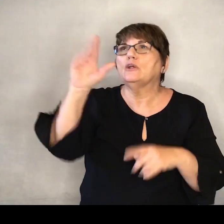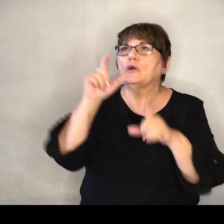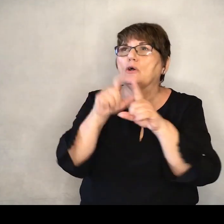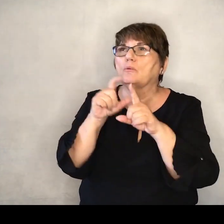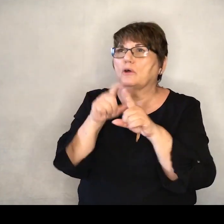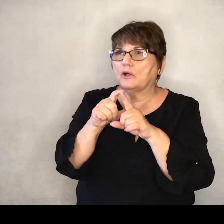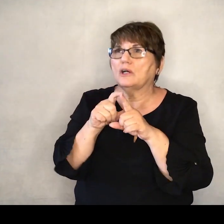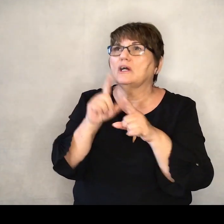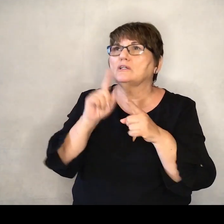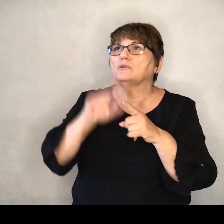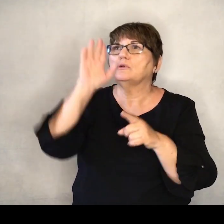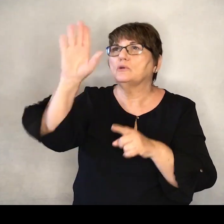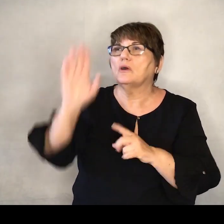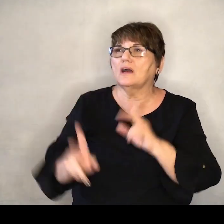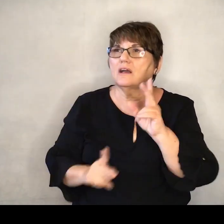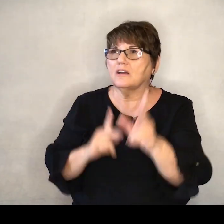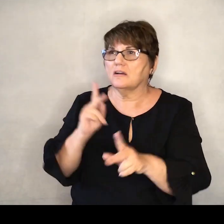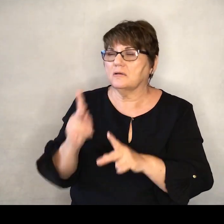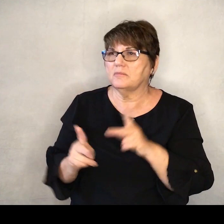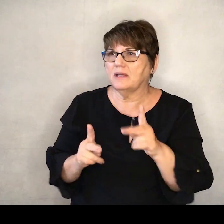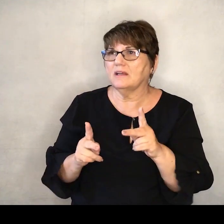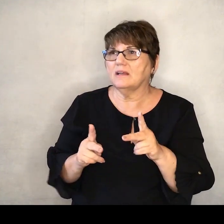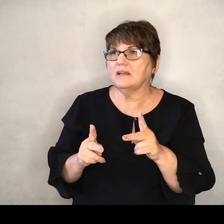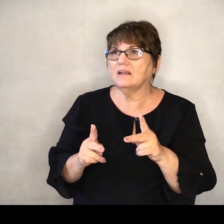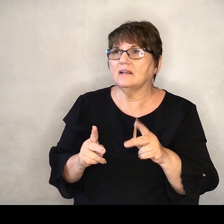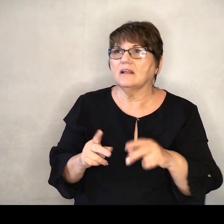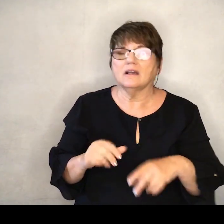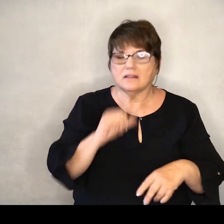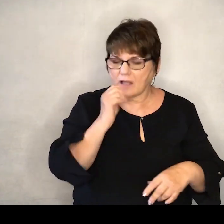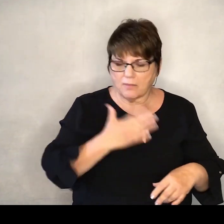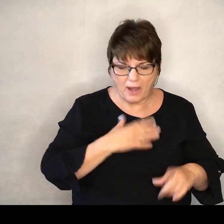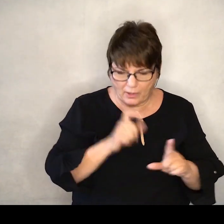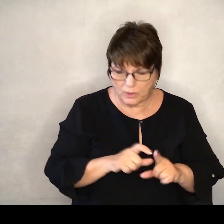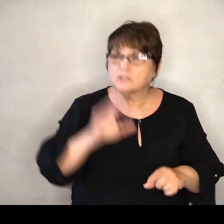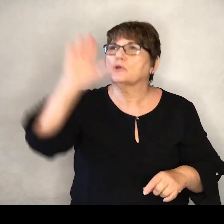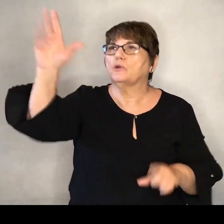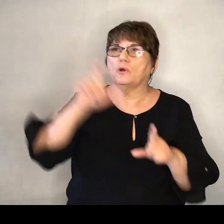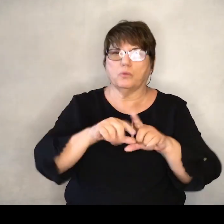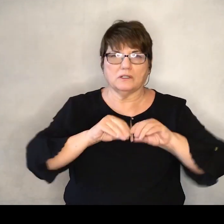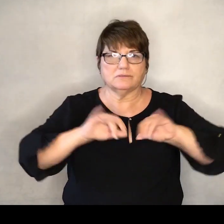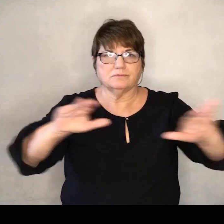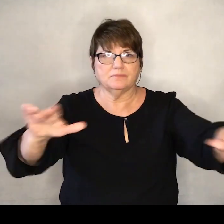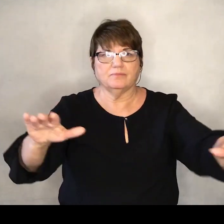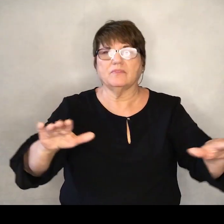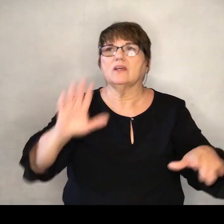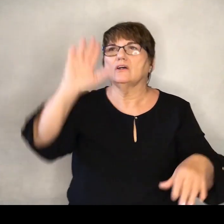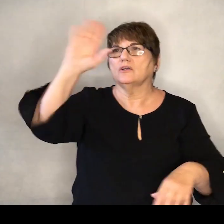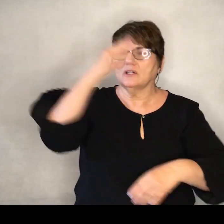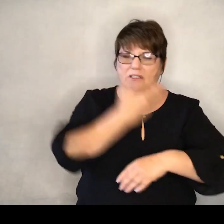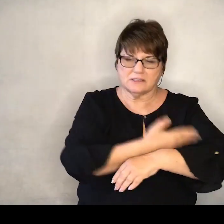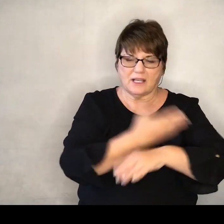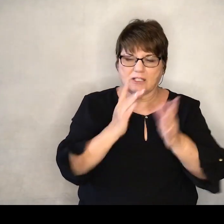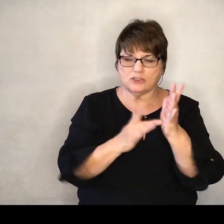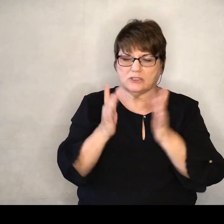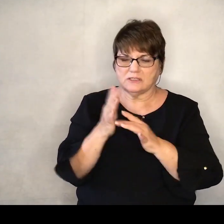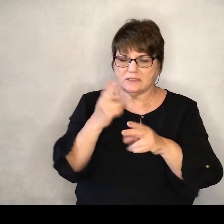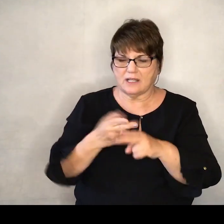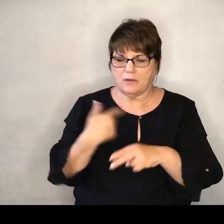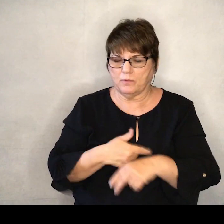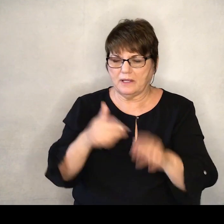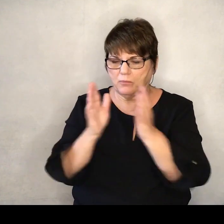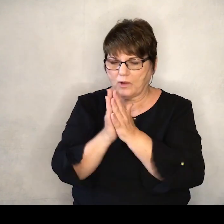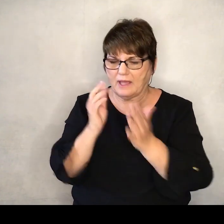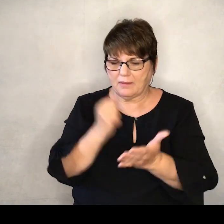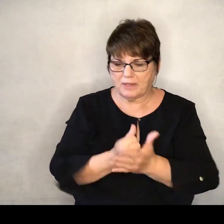to your people, not mine. And it is in your son's name that we pray. Amen.